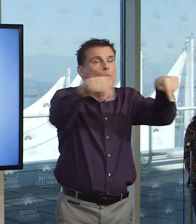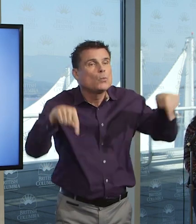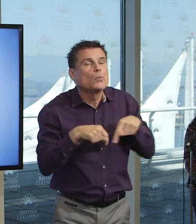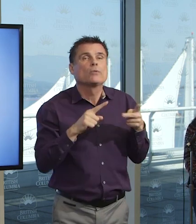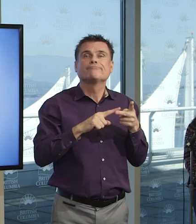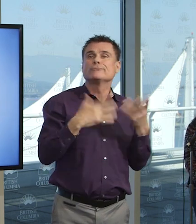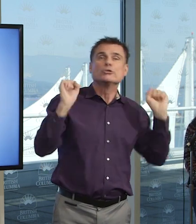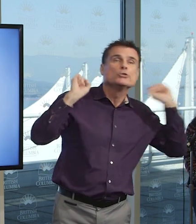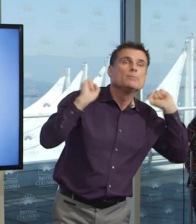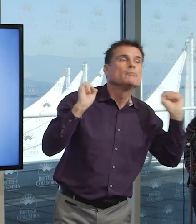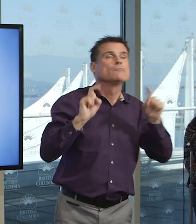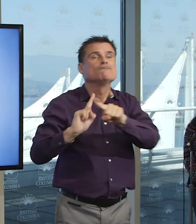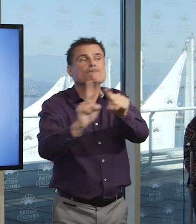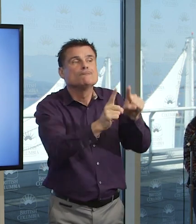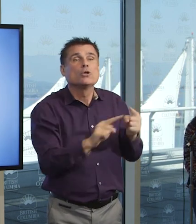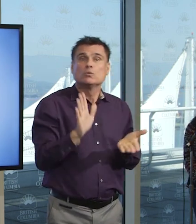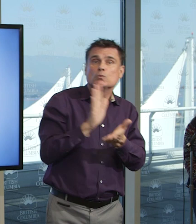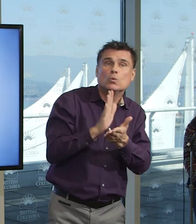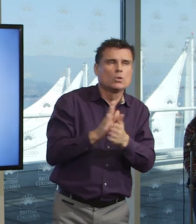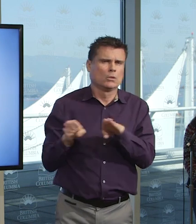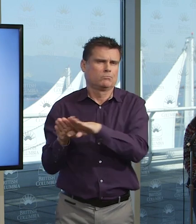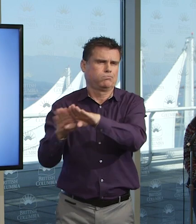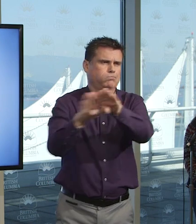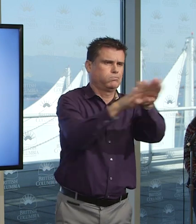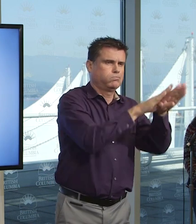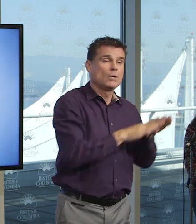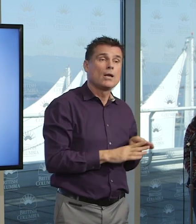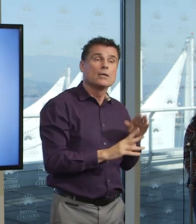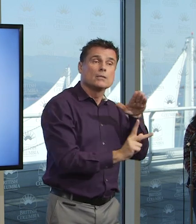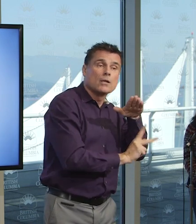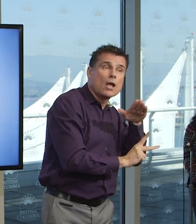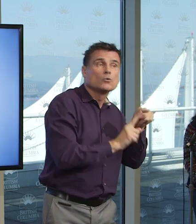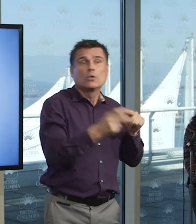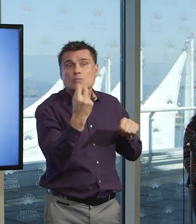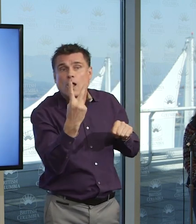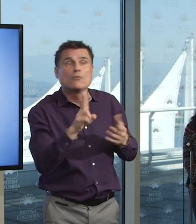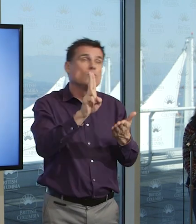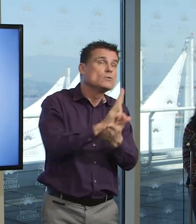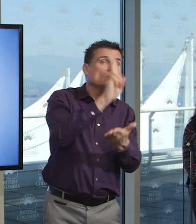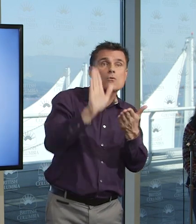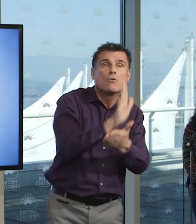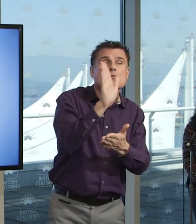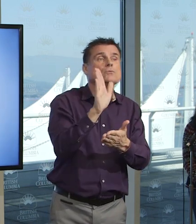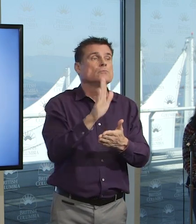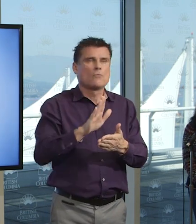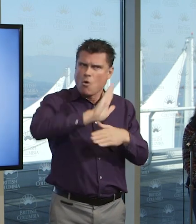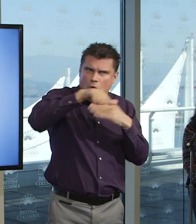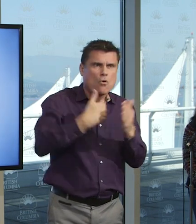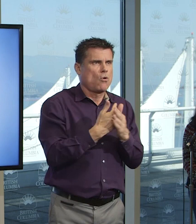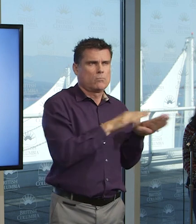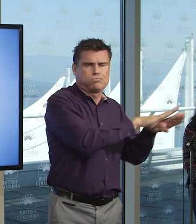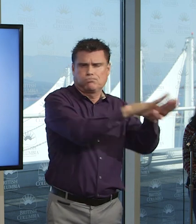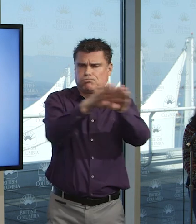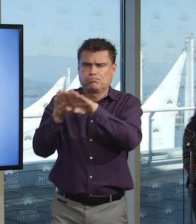have been cancelled both at the K-12 level and at the post-secondary level. Those have happened. And so I want to